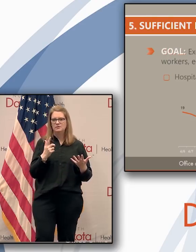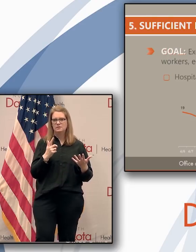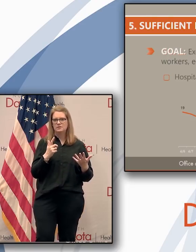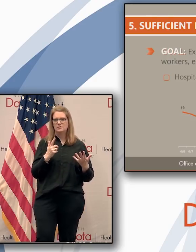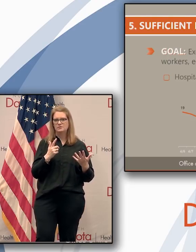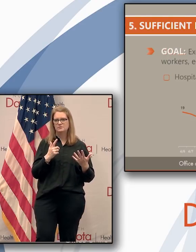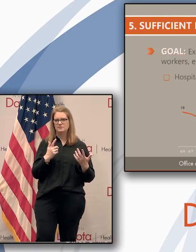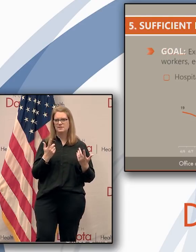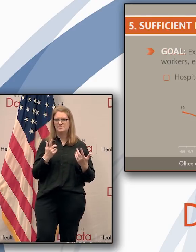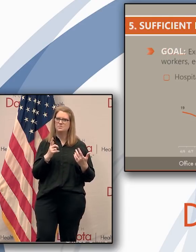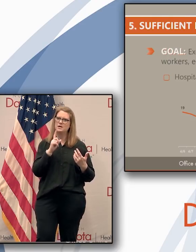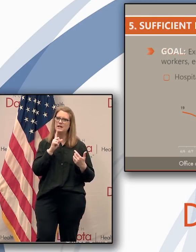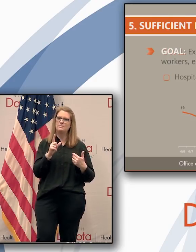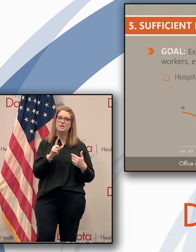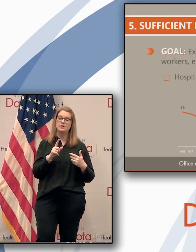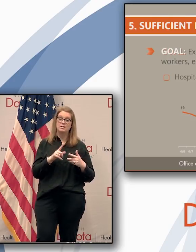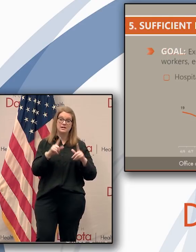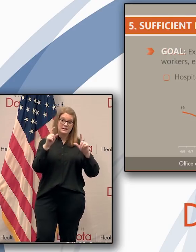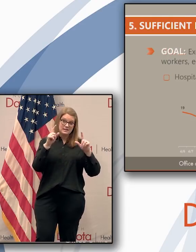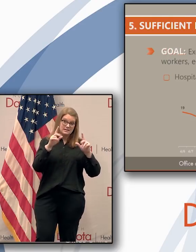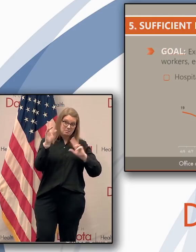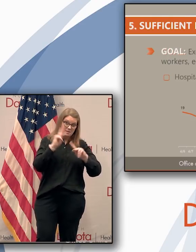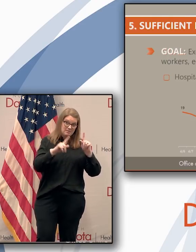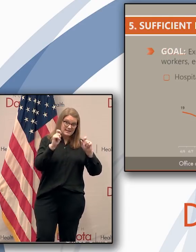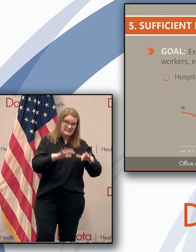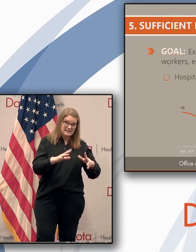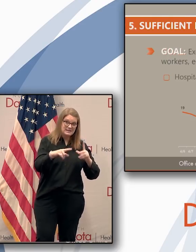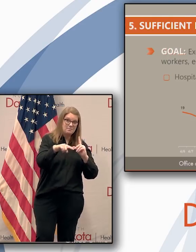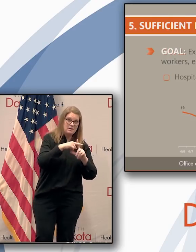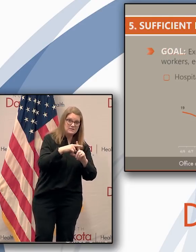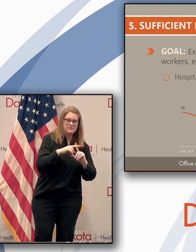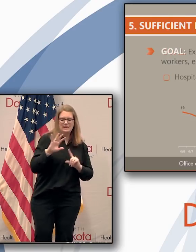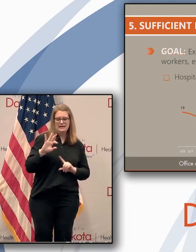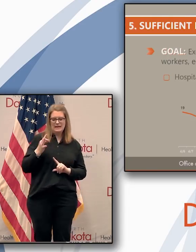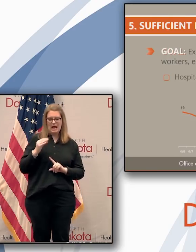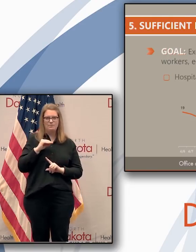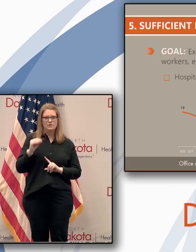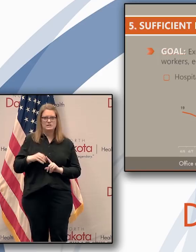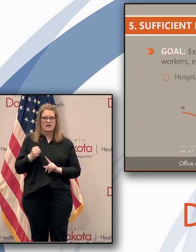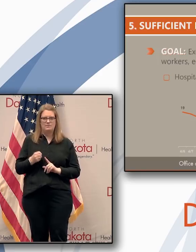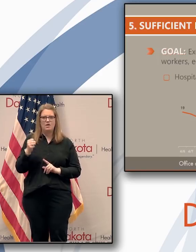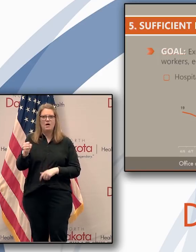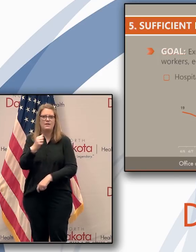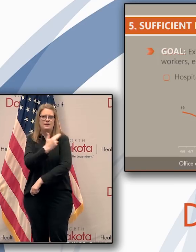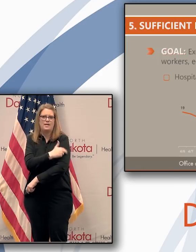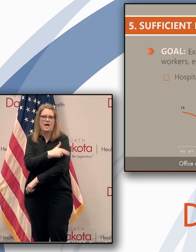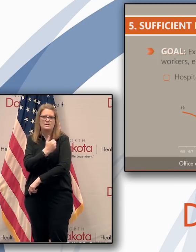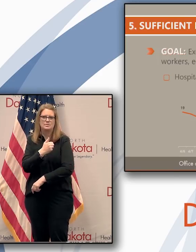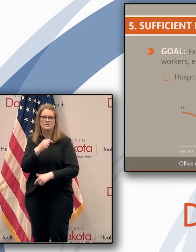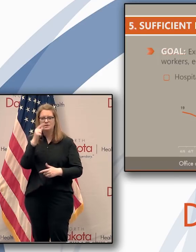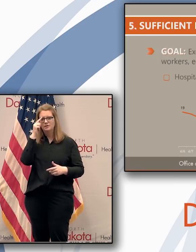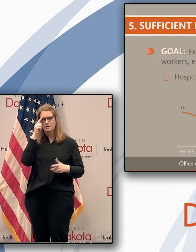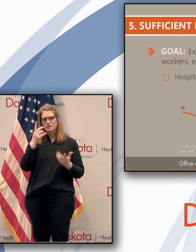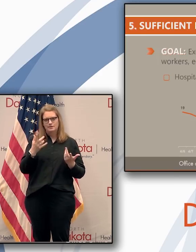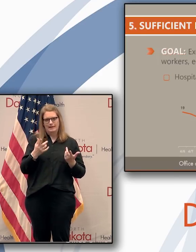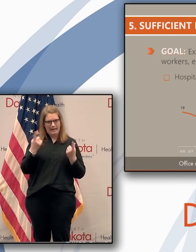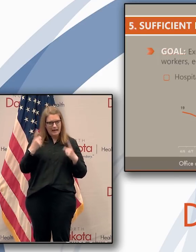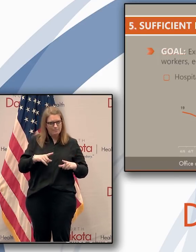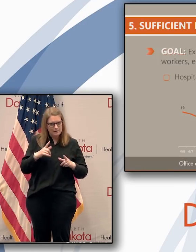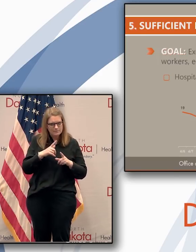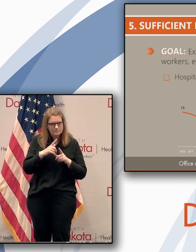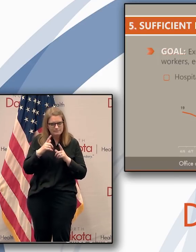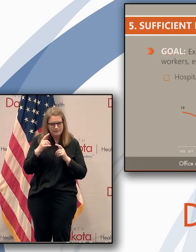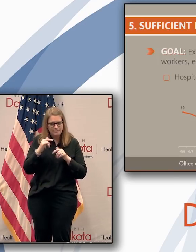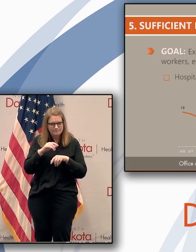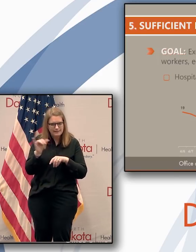9% of the people who test positive end up being hospitalized. And we've had, and they haven't all come on the same day. And even if they did, we've got plenty of